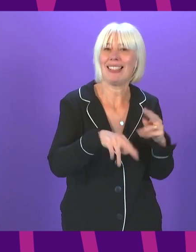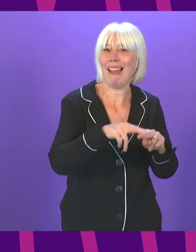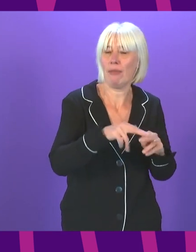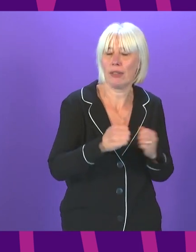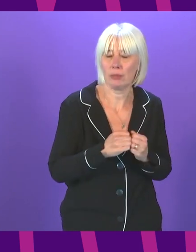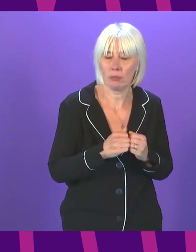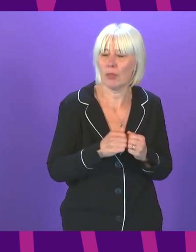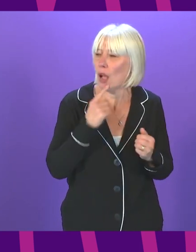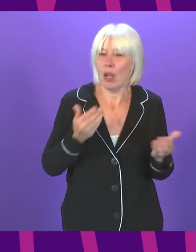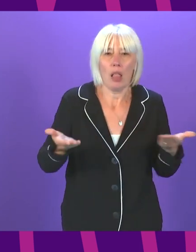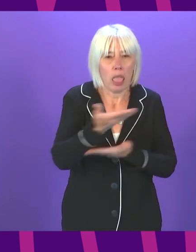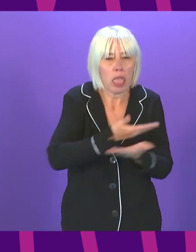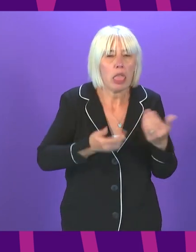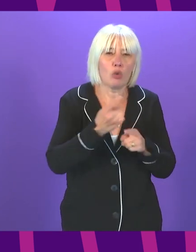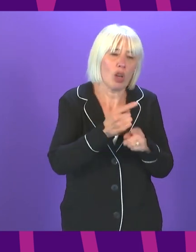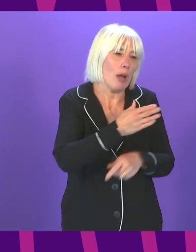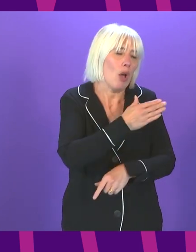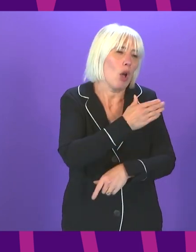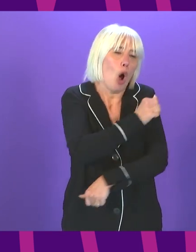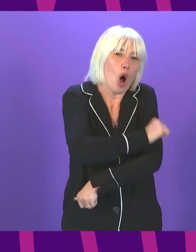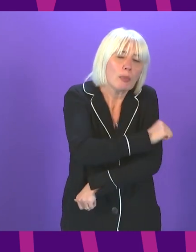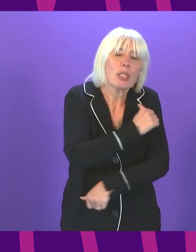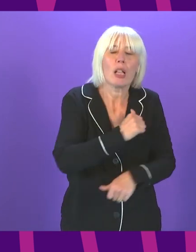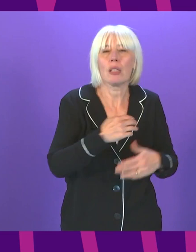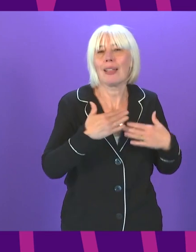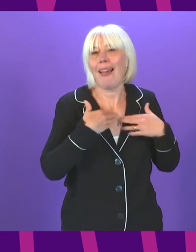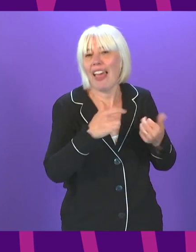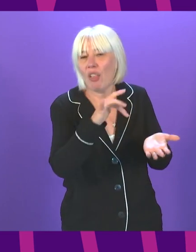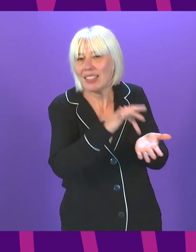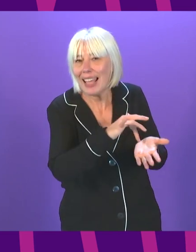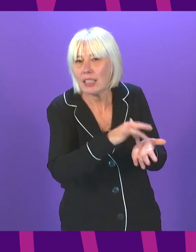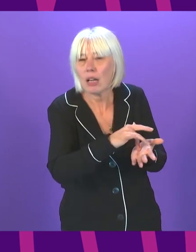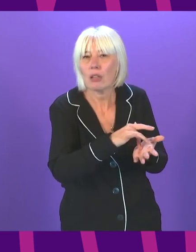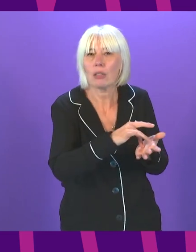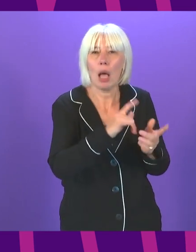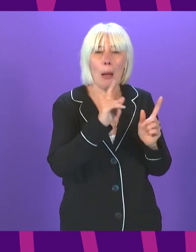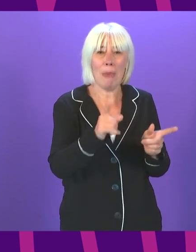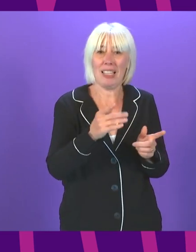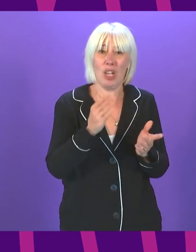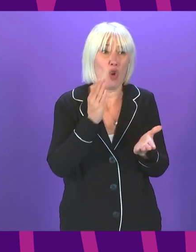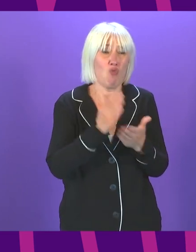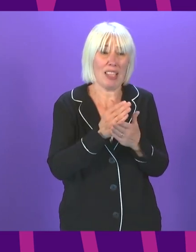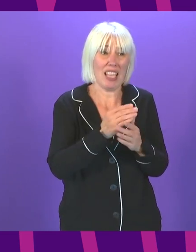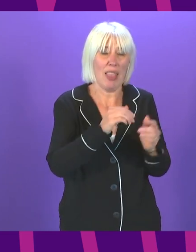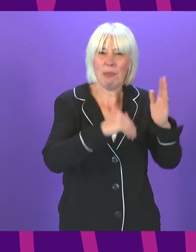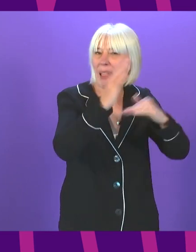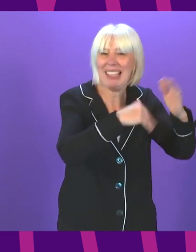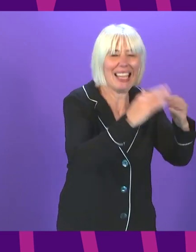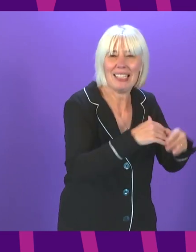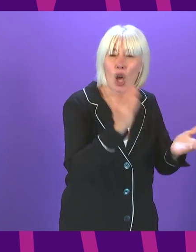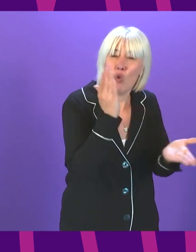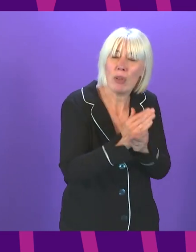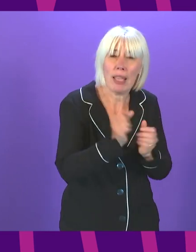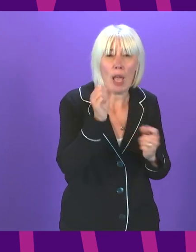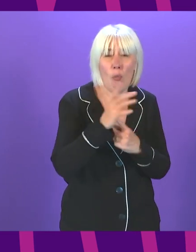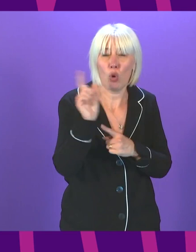some of our discussions talk about hospitals and health centres, the bricks and mortar of the NHS. The NHS is nothing without the dedicated people who work in it and it